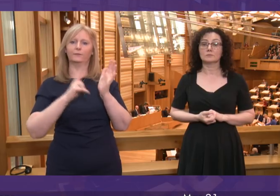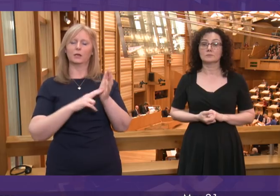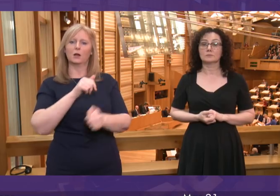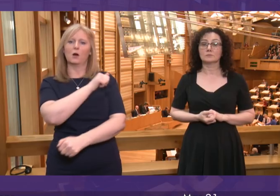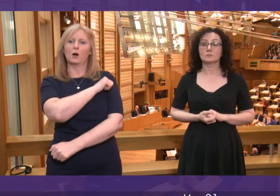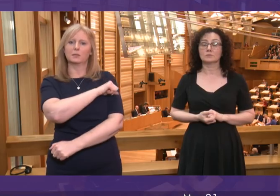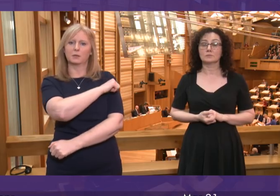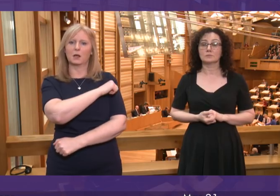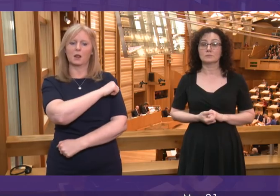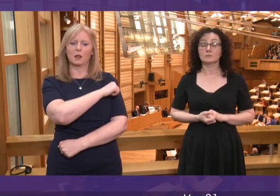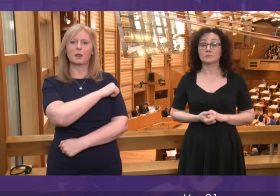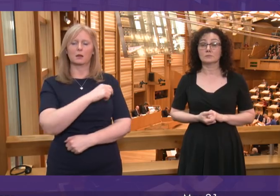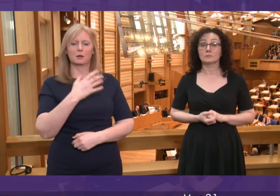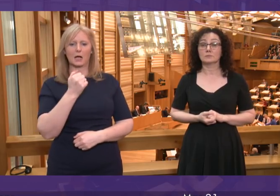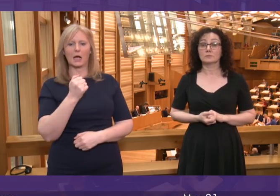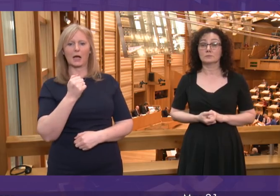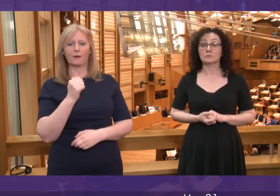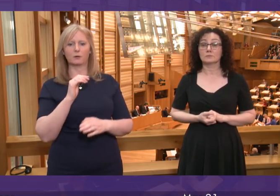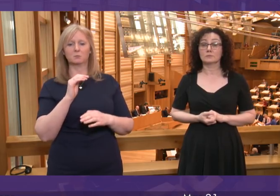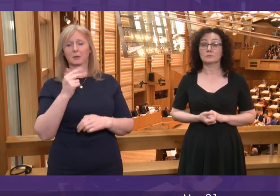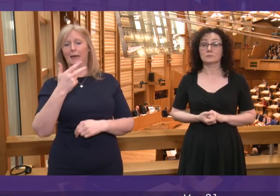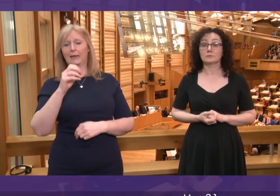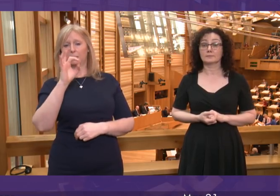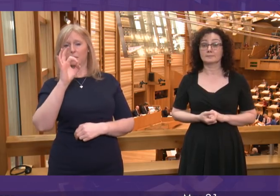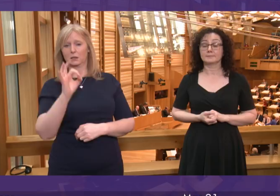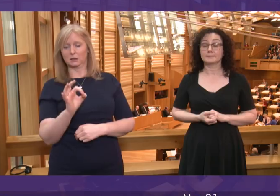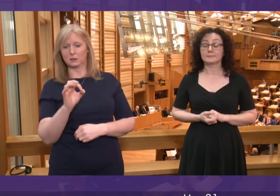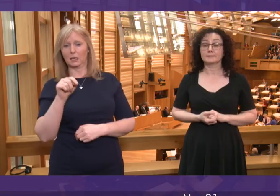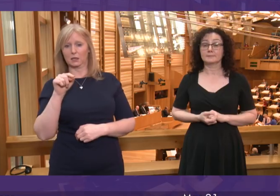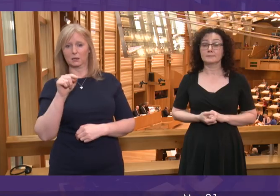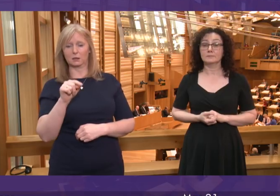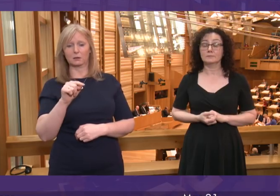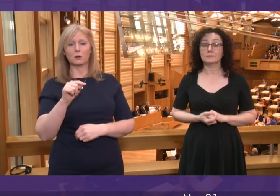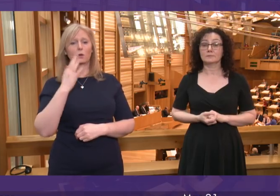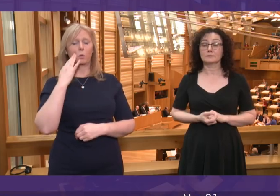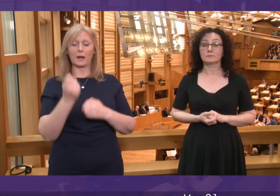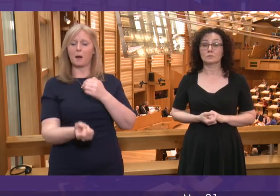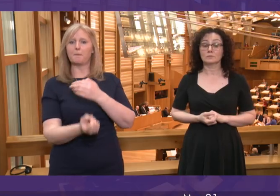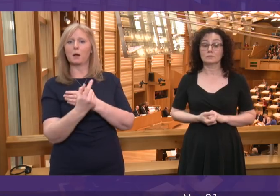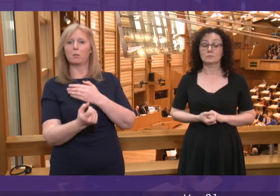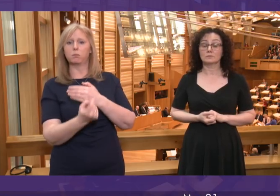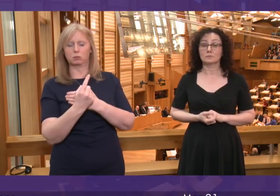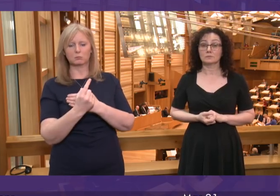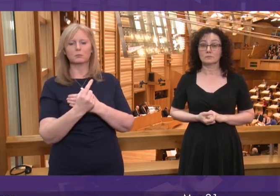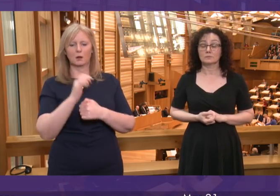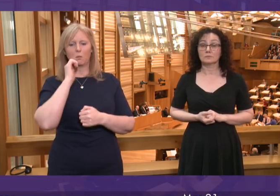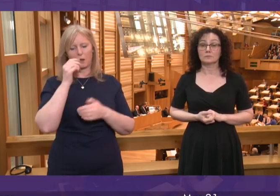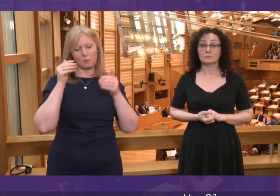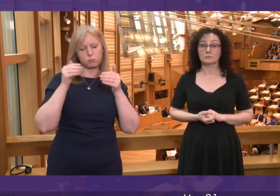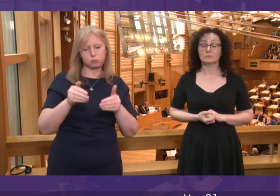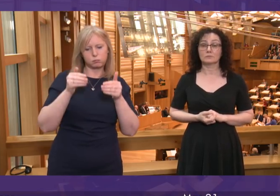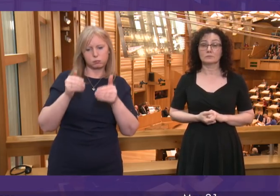in some cases by more than 80%. So let's tackle issues where they arise. Richard Leonard is right to raise these issues,